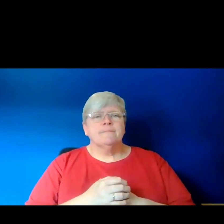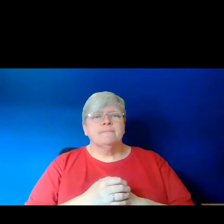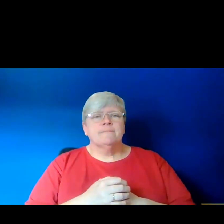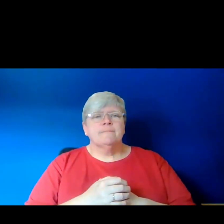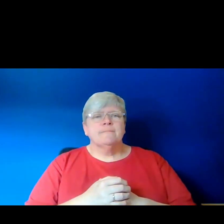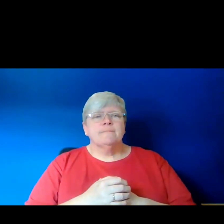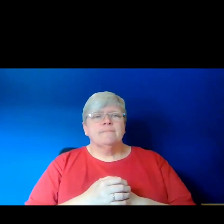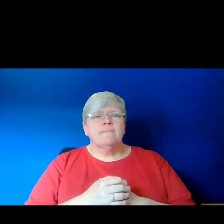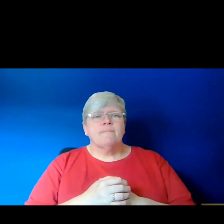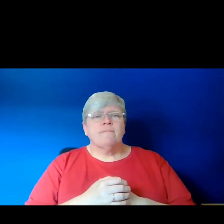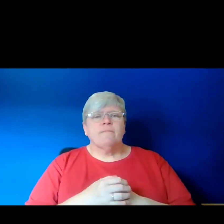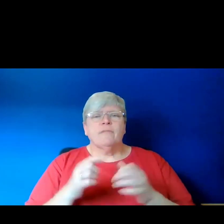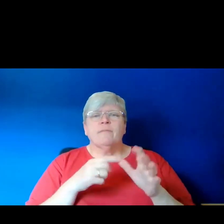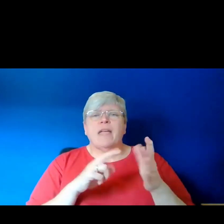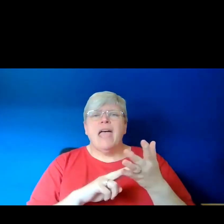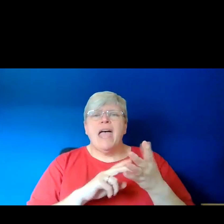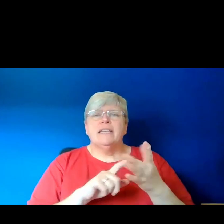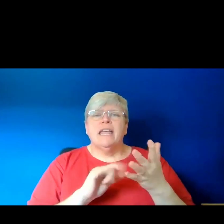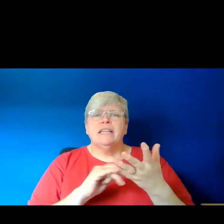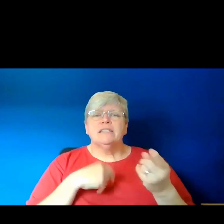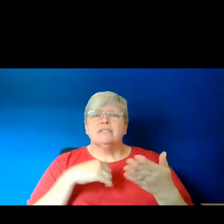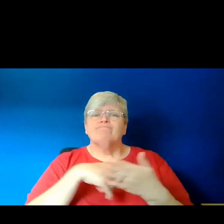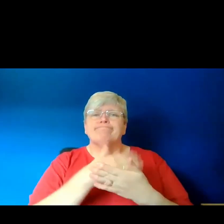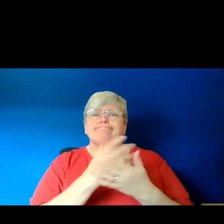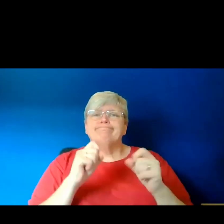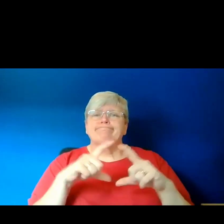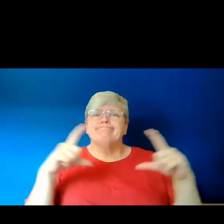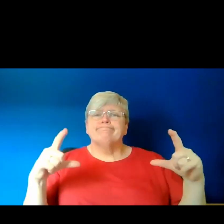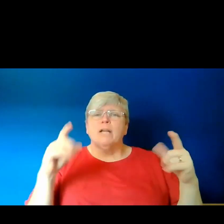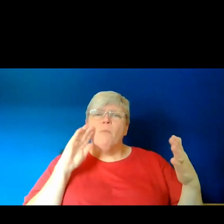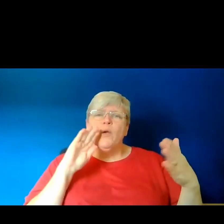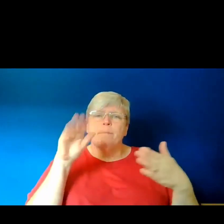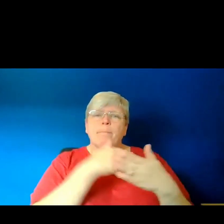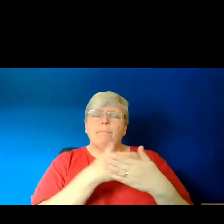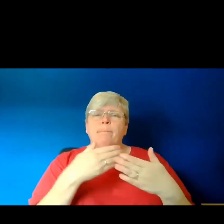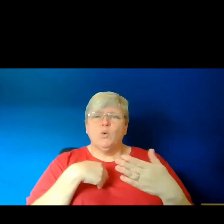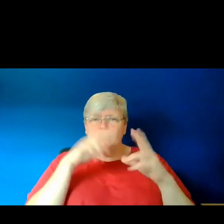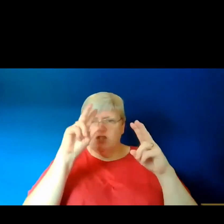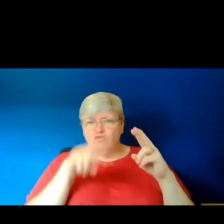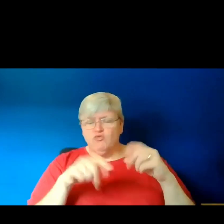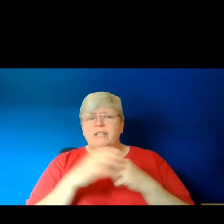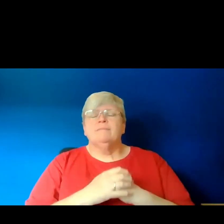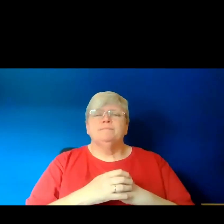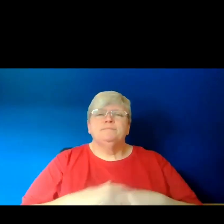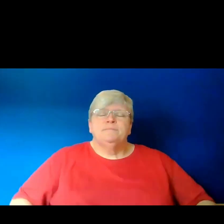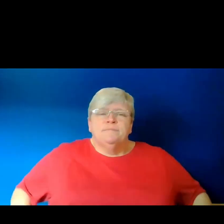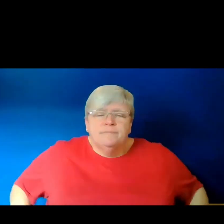So, Anis, if you could screen share that poem, please. Thank you. Okay.